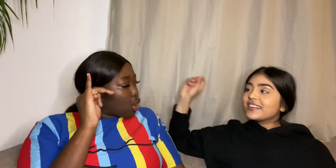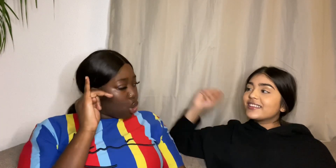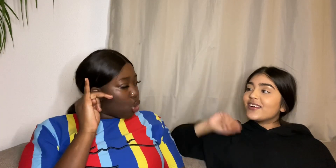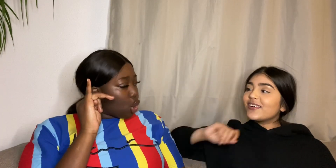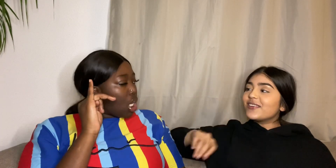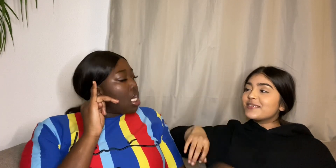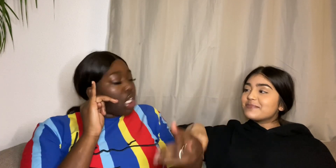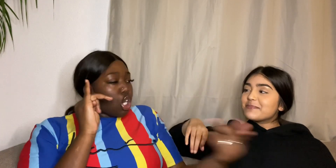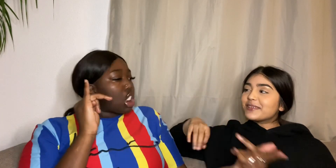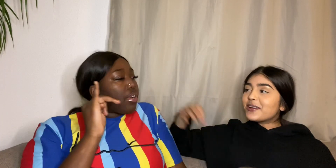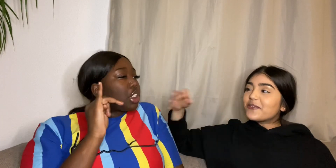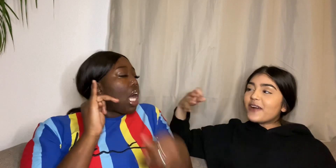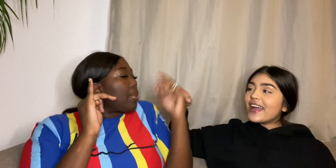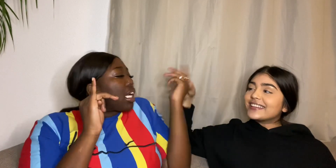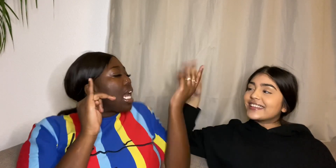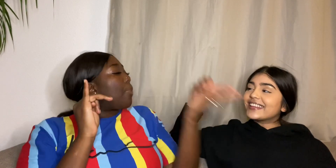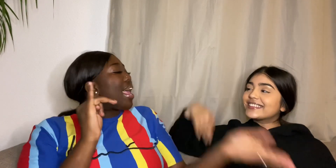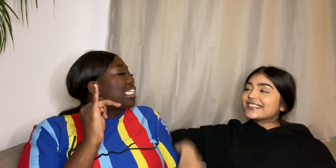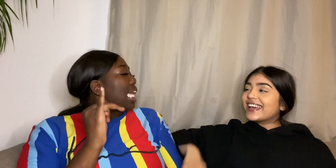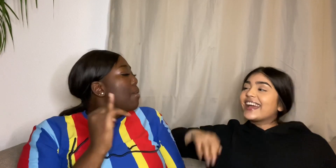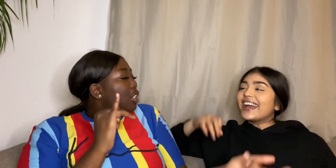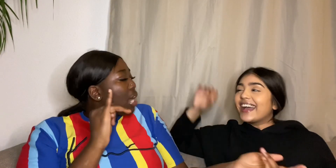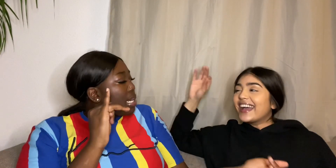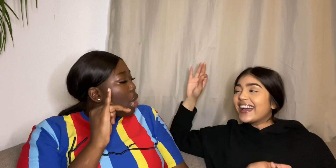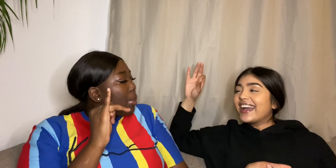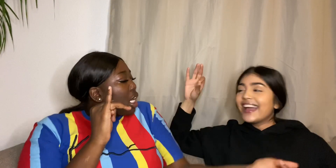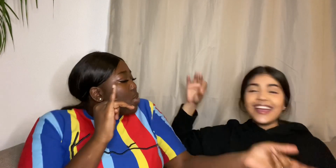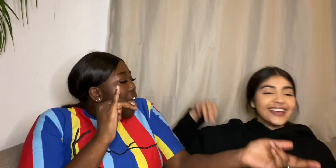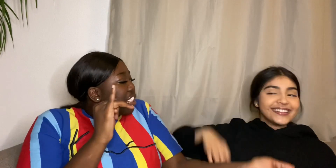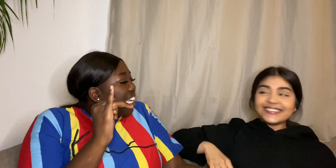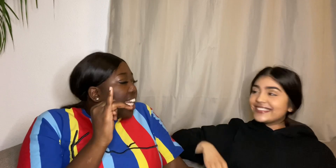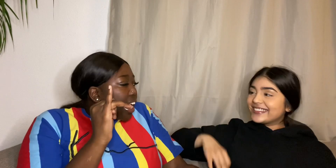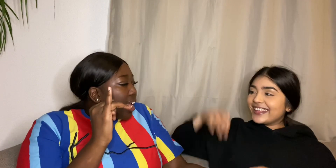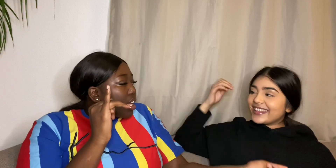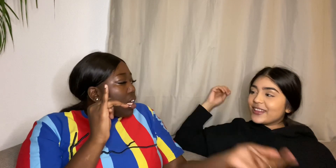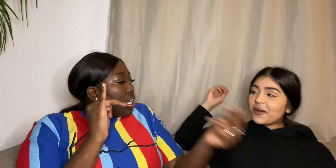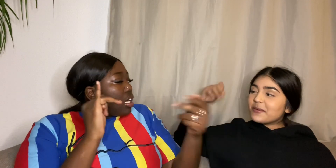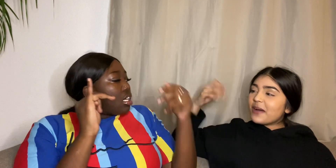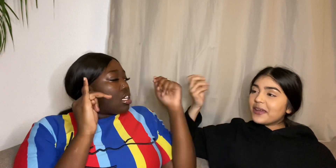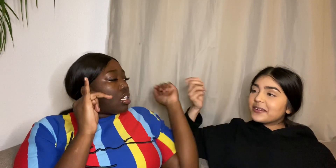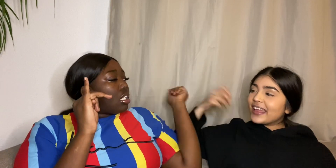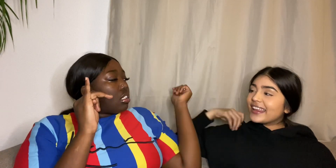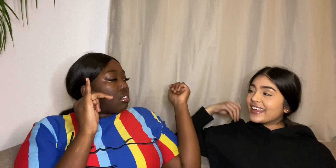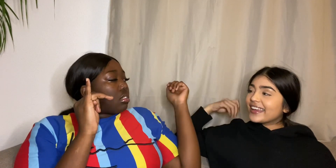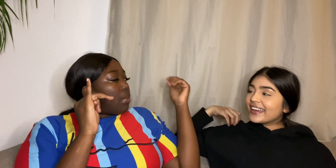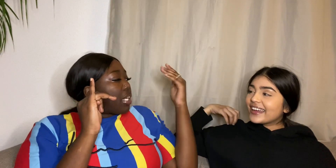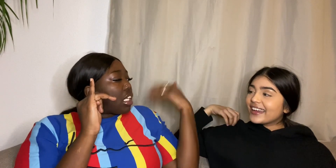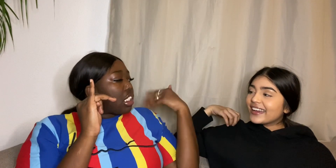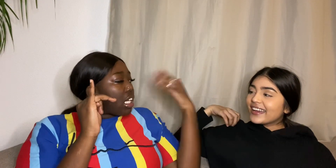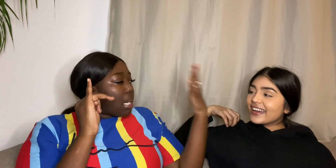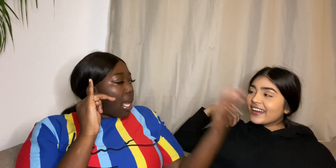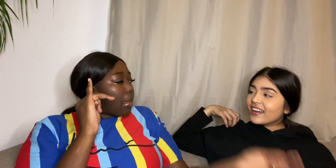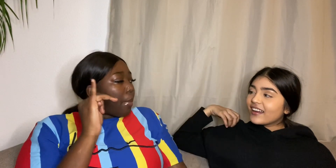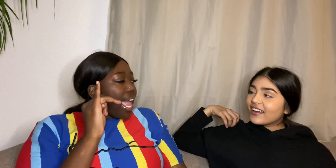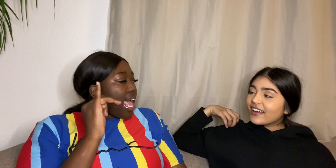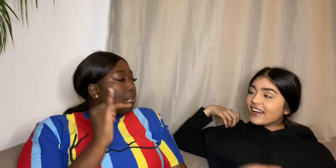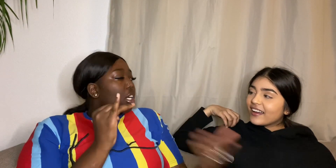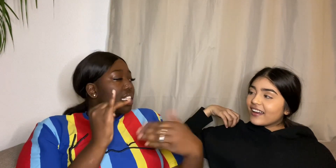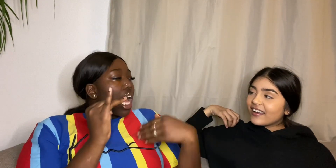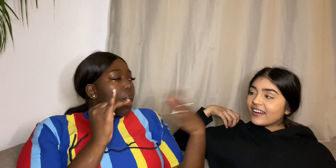No No So is you I'm not gonna play this game anymore Because why are you cheating No but why are you yelling Because you are gonna make me mad Because I'm